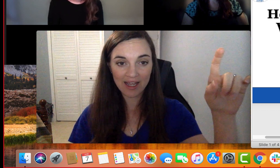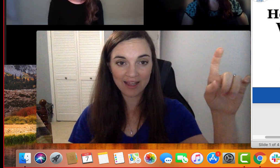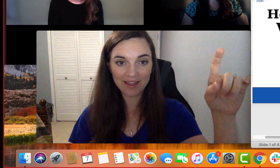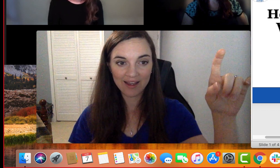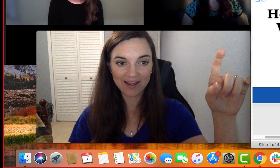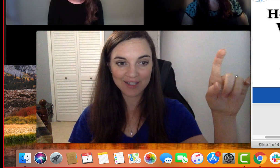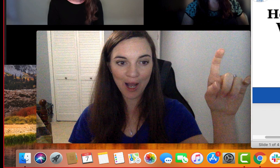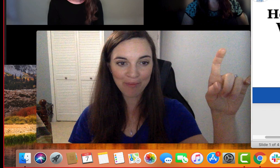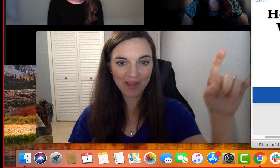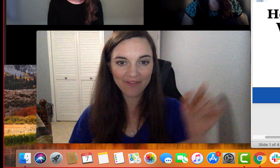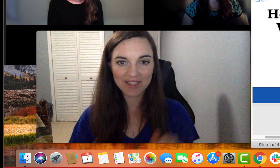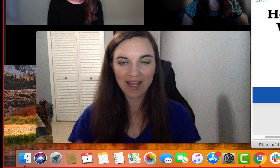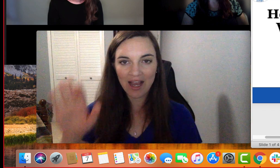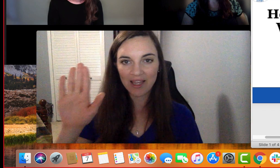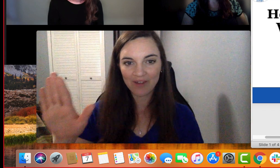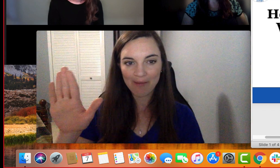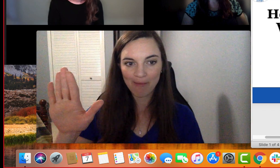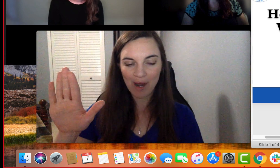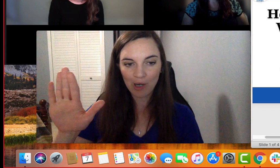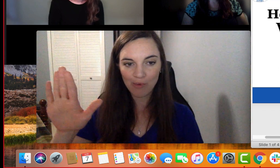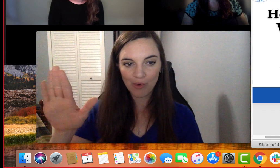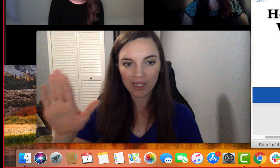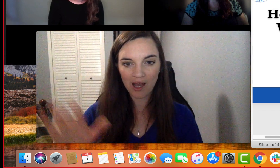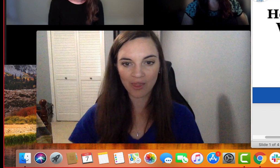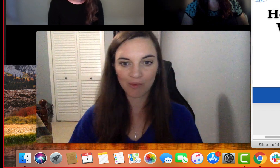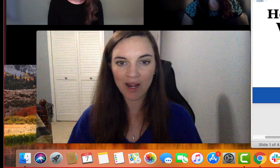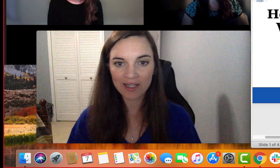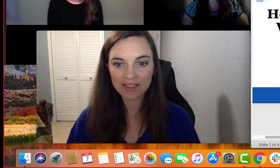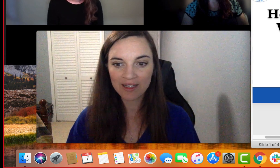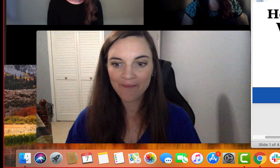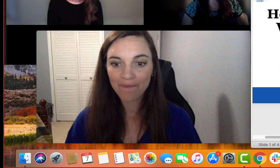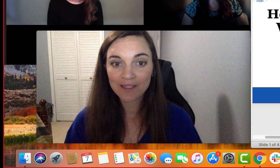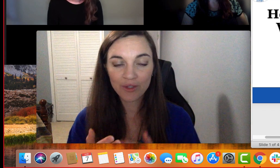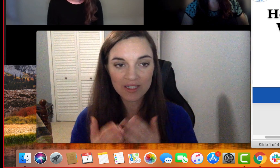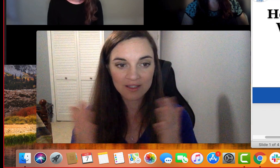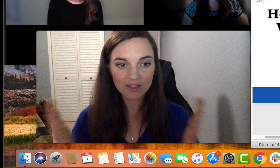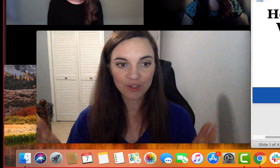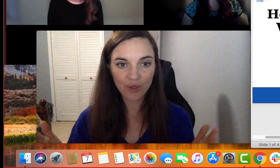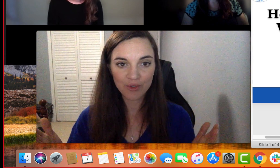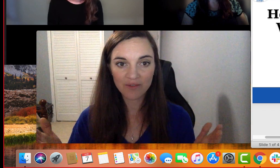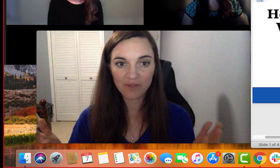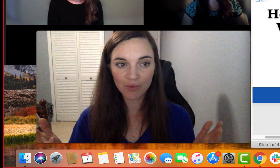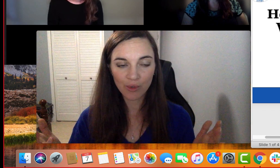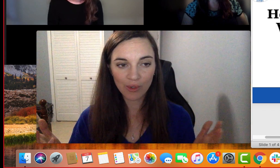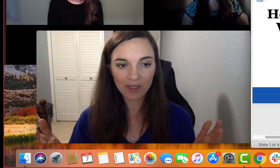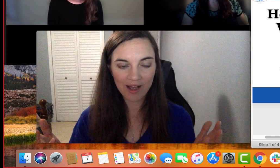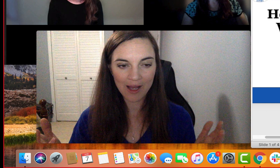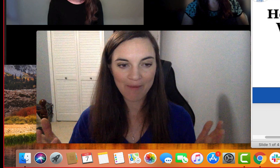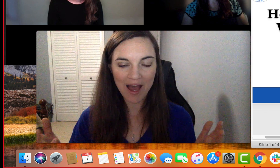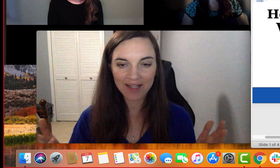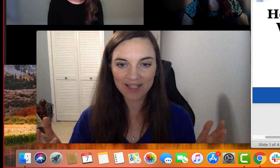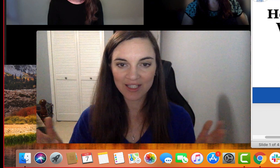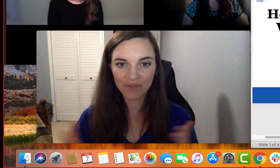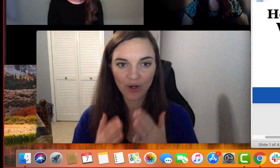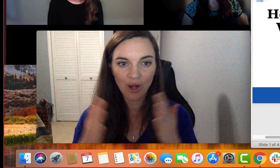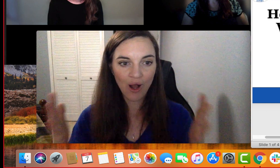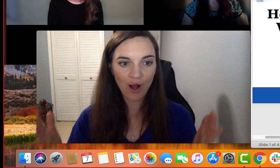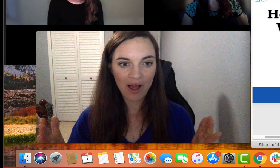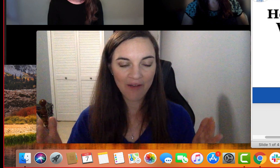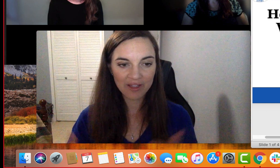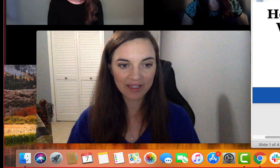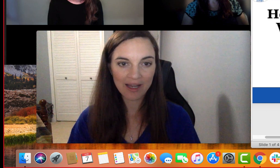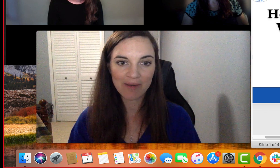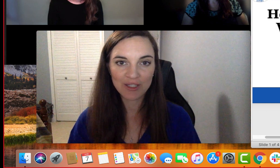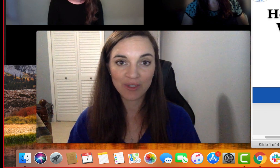in the top left and I've got my PowerPoint on the right. So this shows visual access for